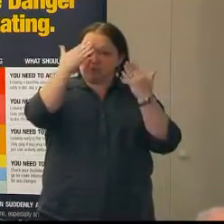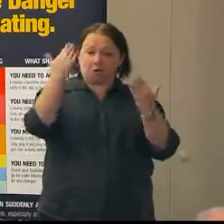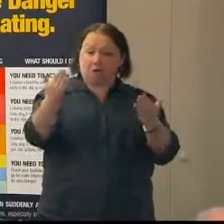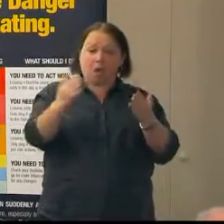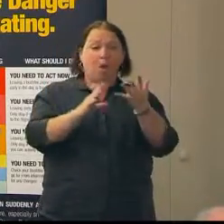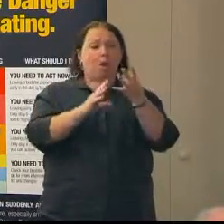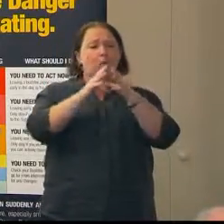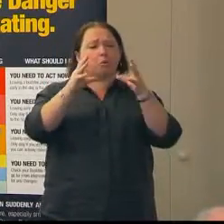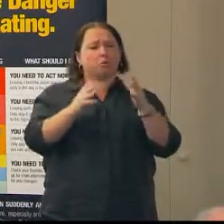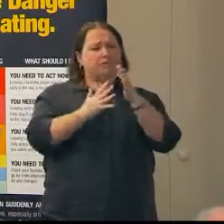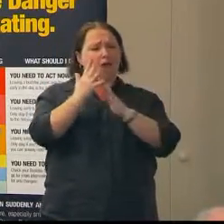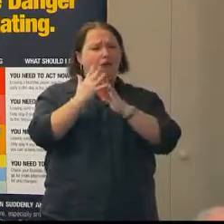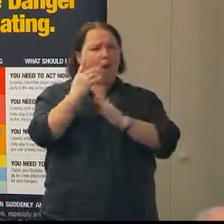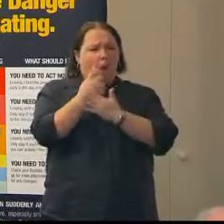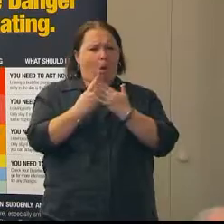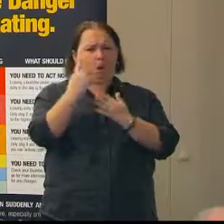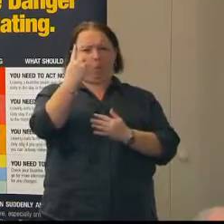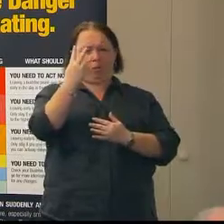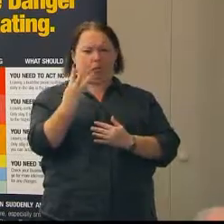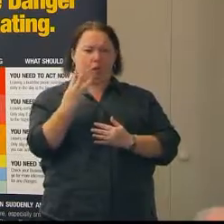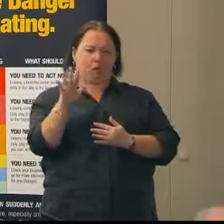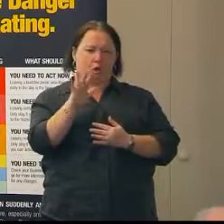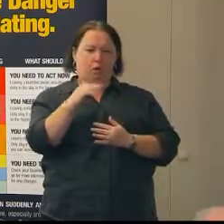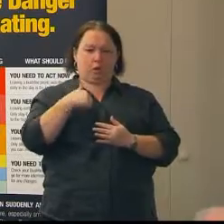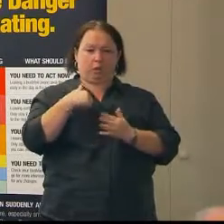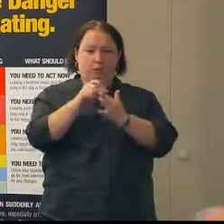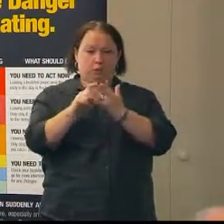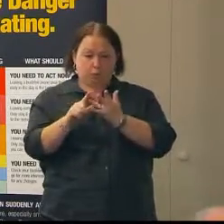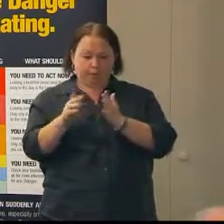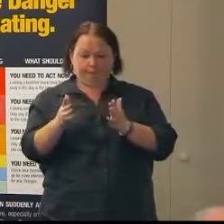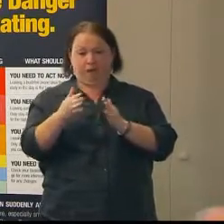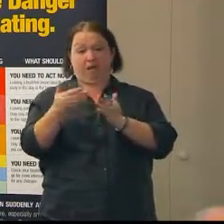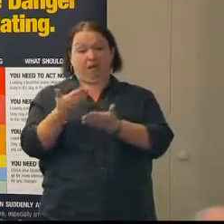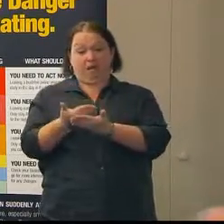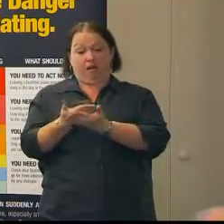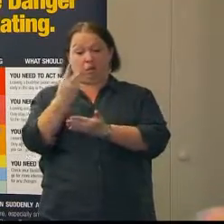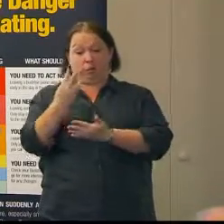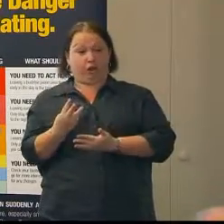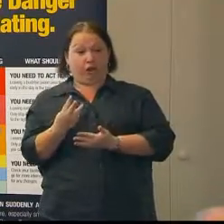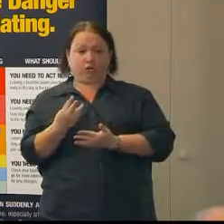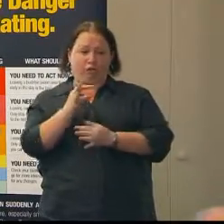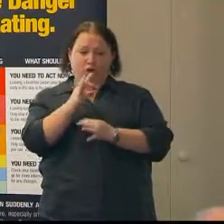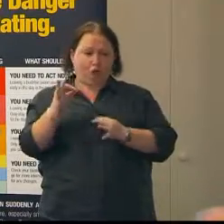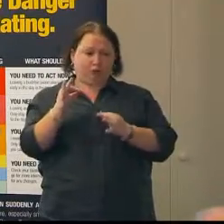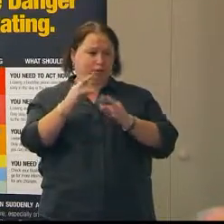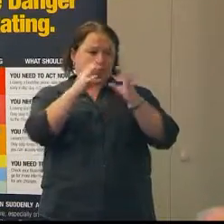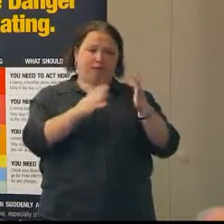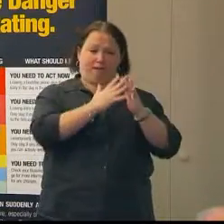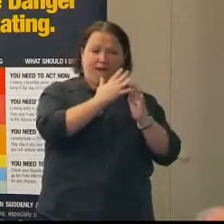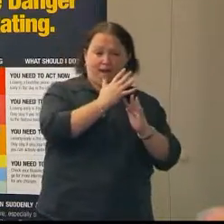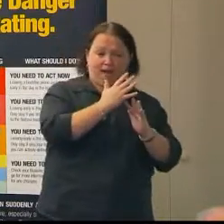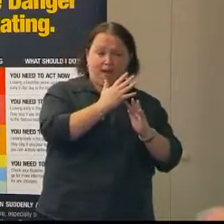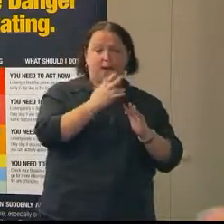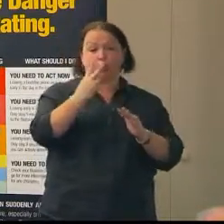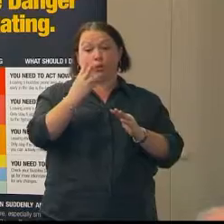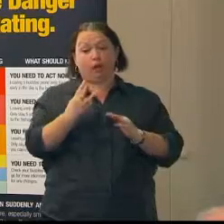is only about one-third of what we actually do. Two-thirds of what we do is not bushfire. Two-thirds